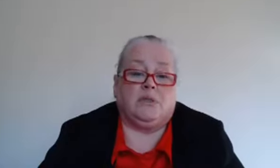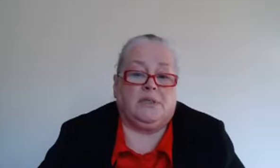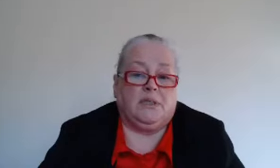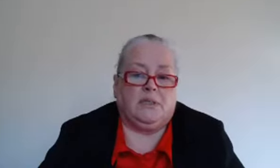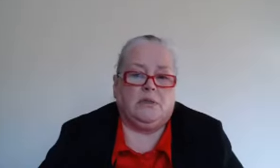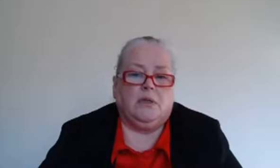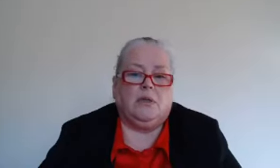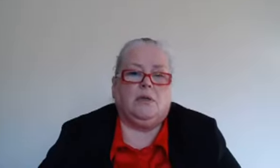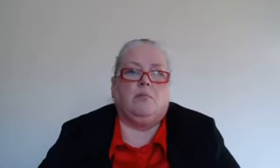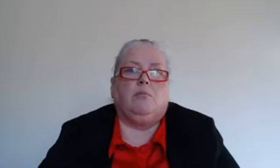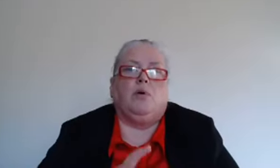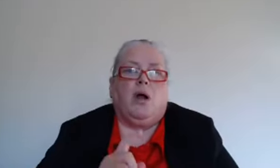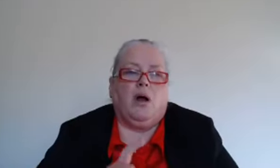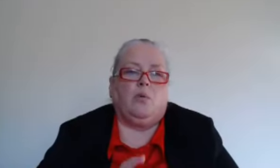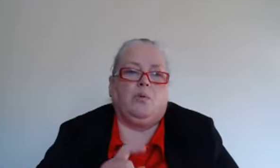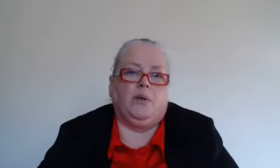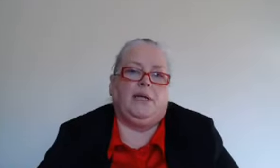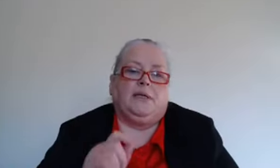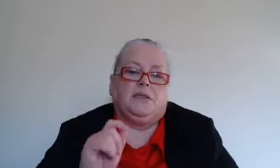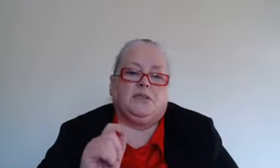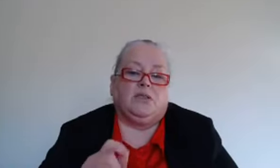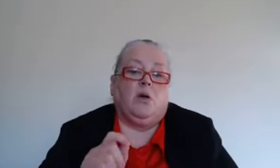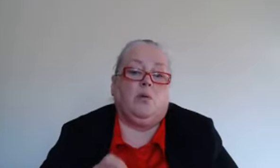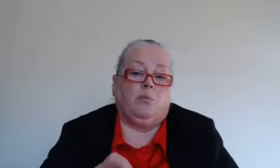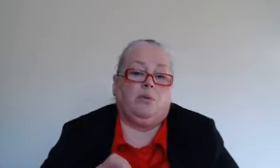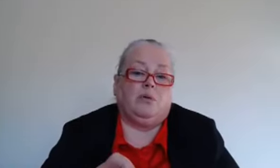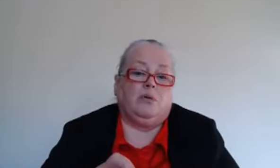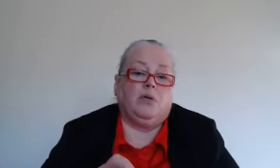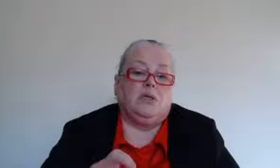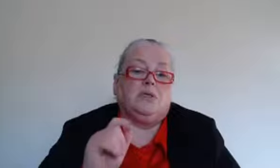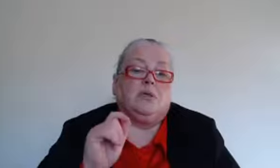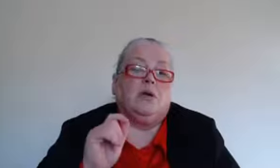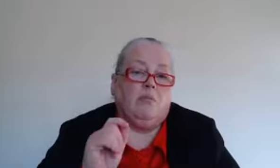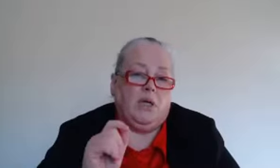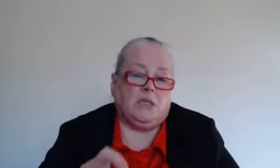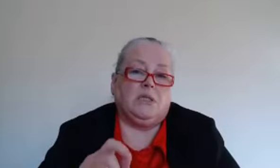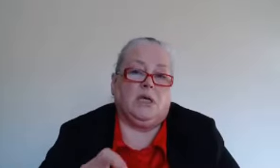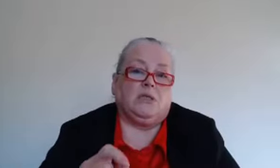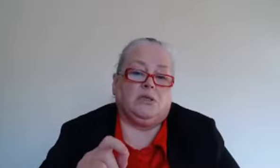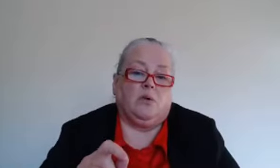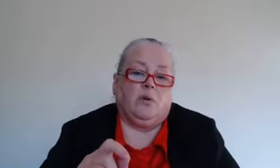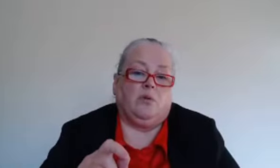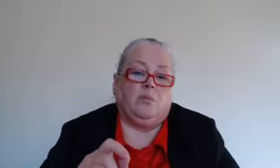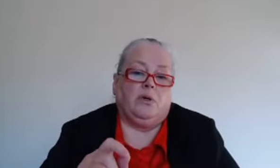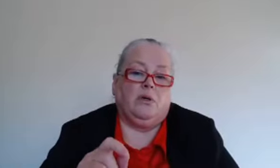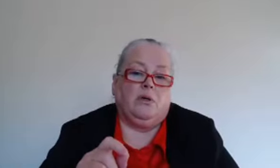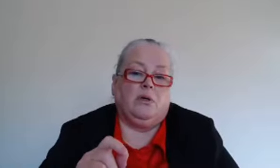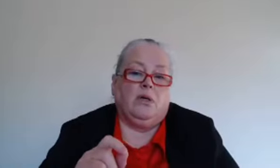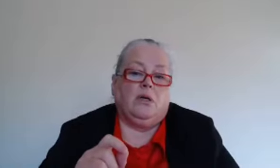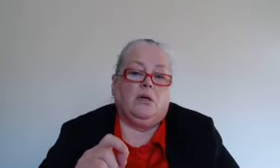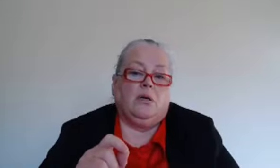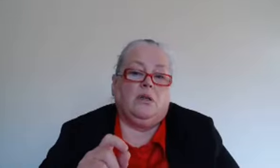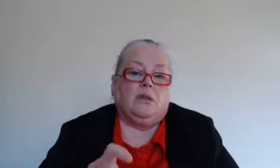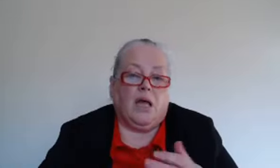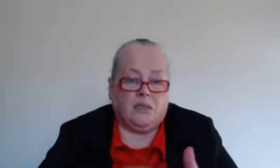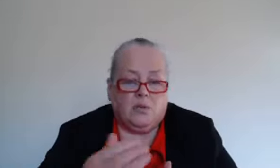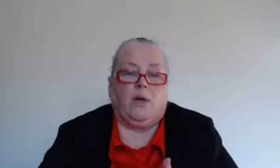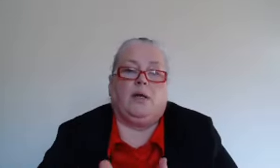succeed but are we willing to show up to commit to that showing up that's when